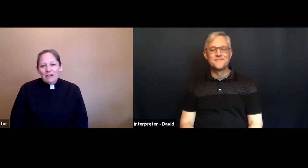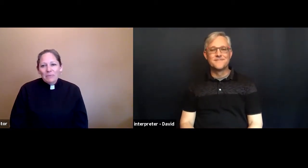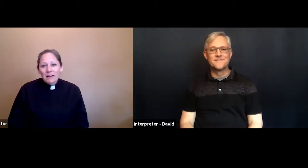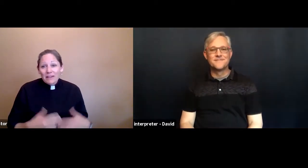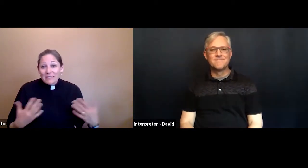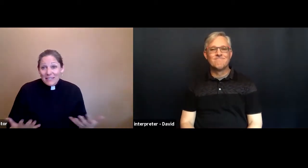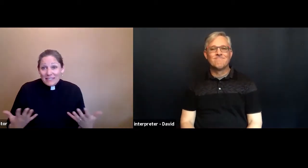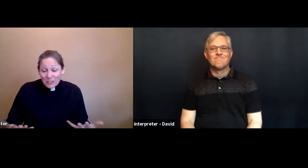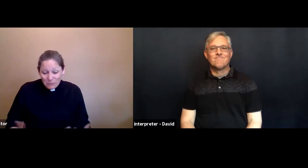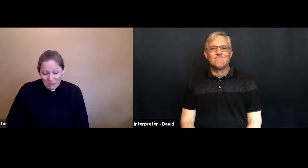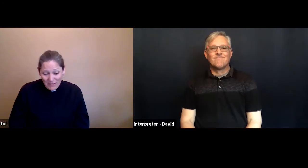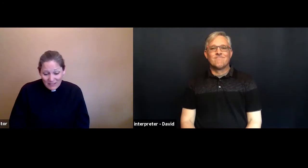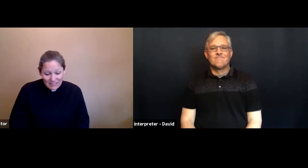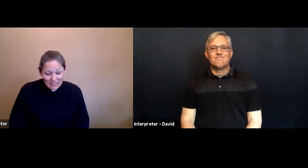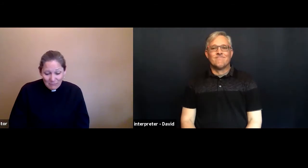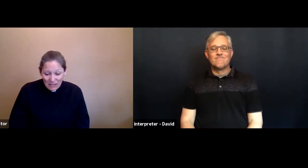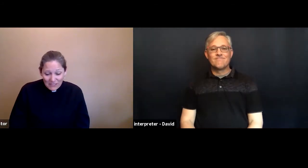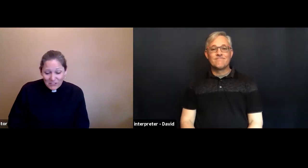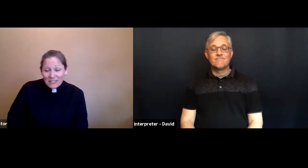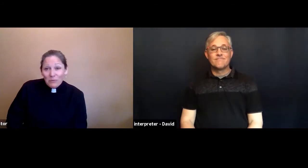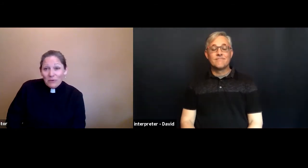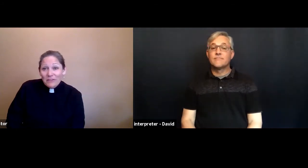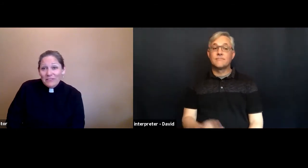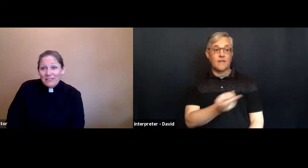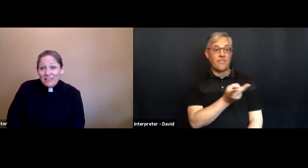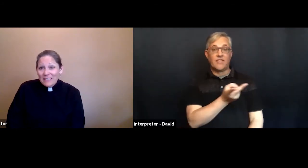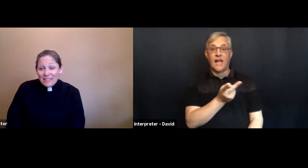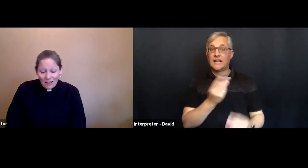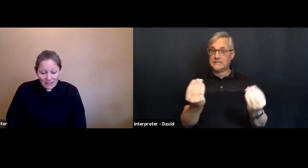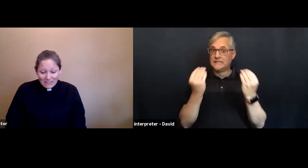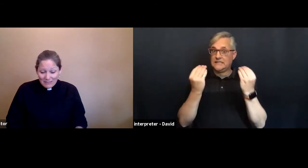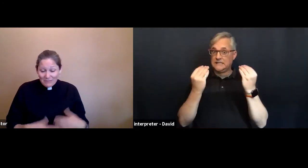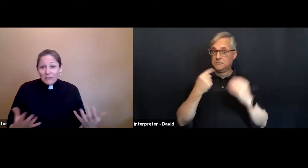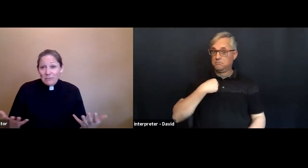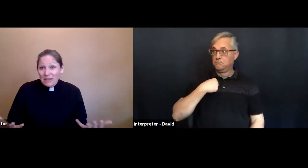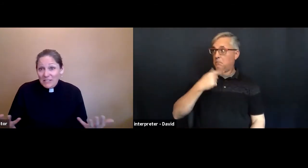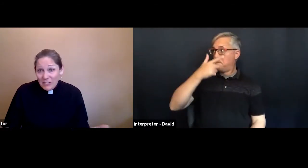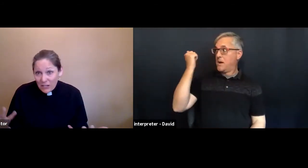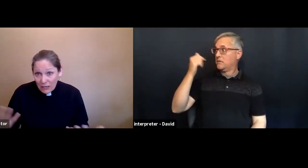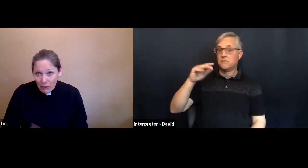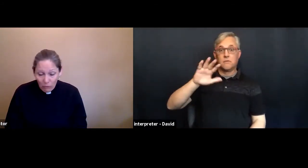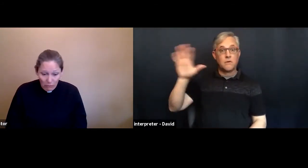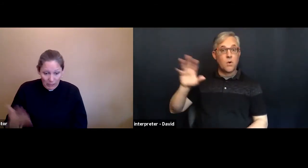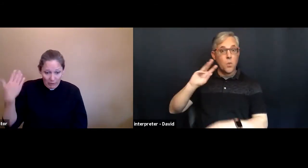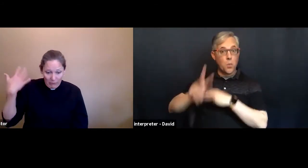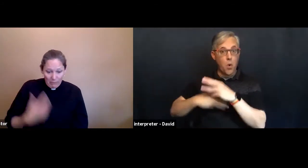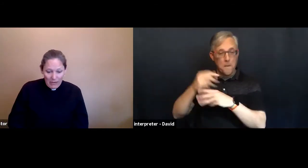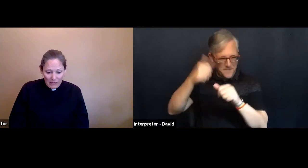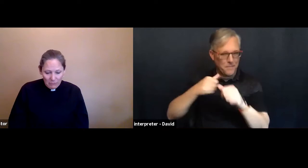Because they teach me because these messages in the world, they tell us, here's the message I was talking about way, way, way back in the